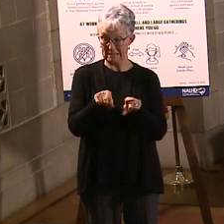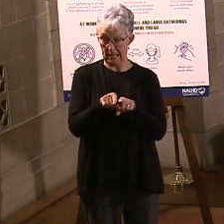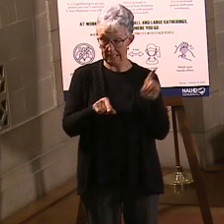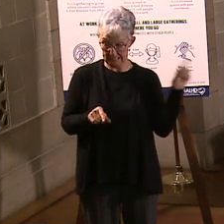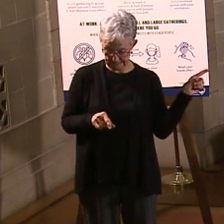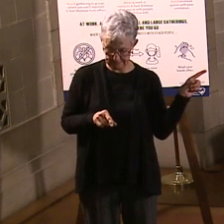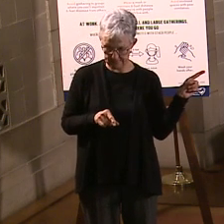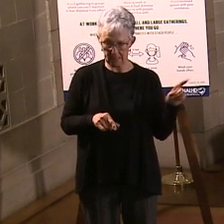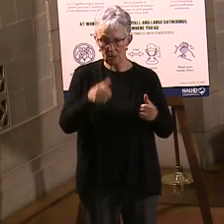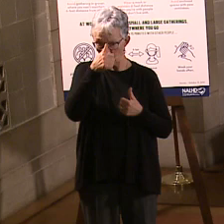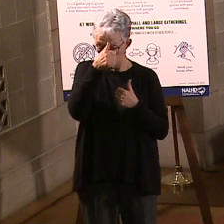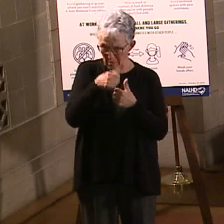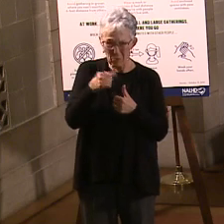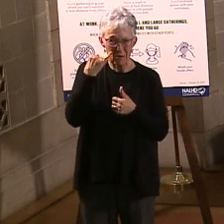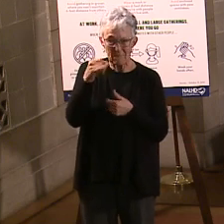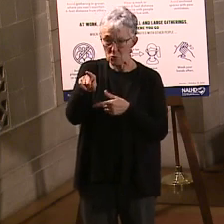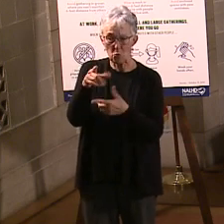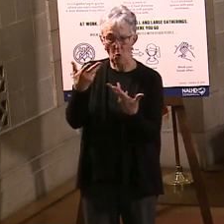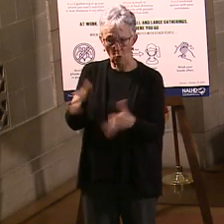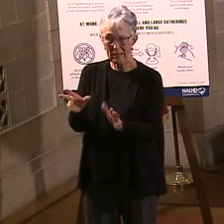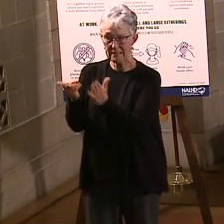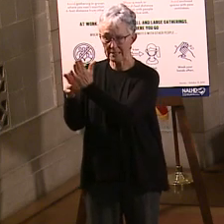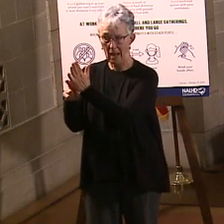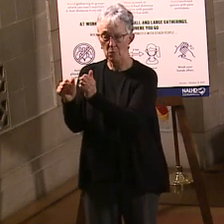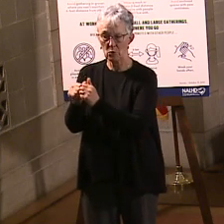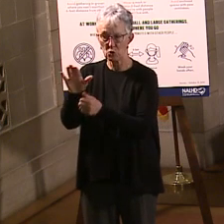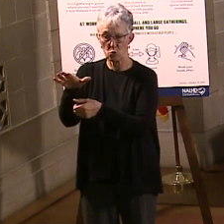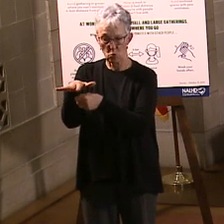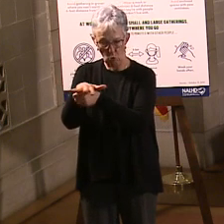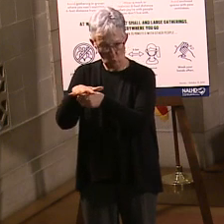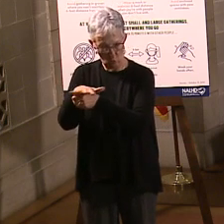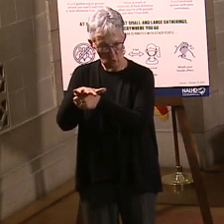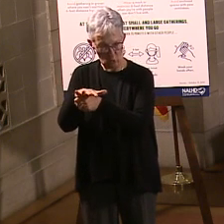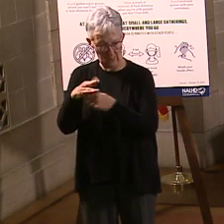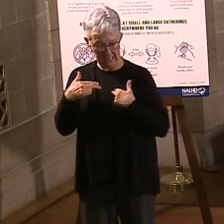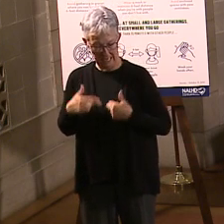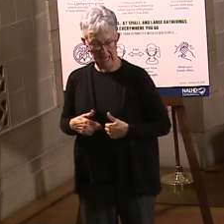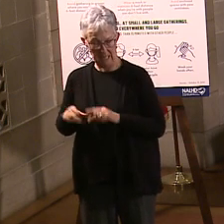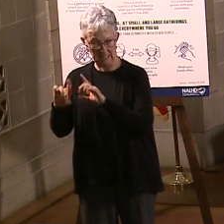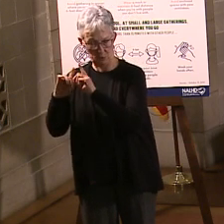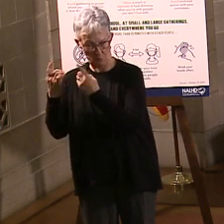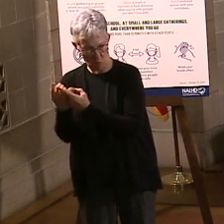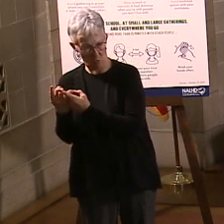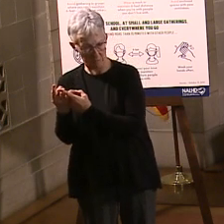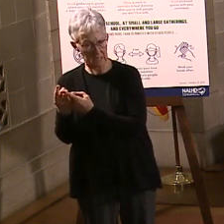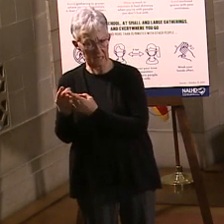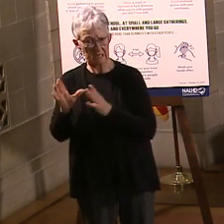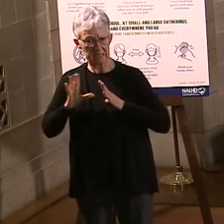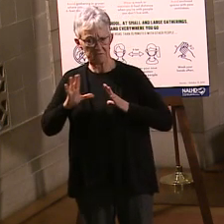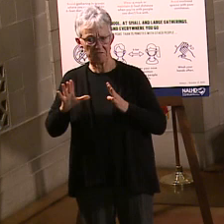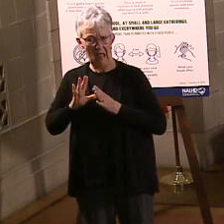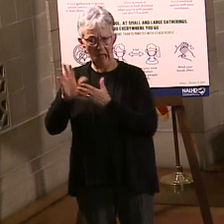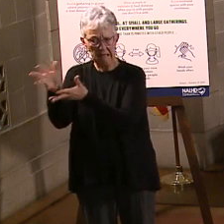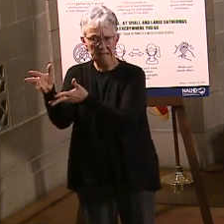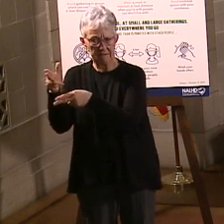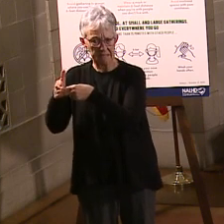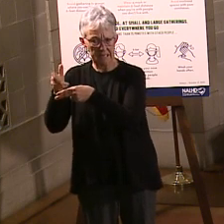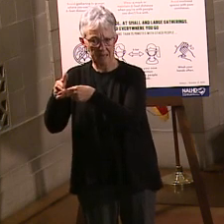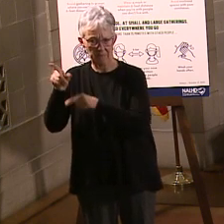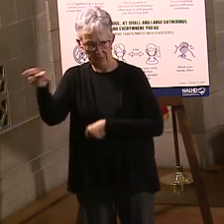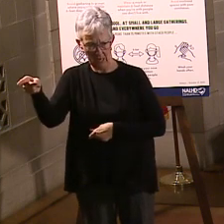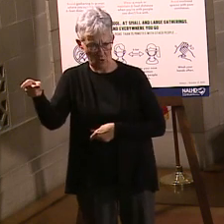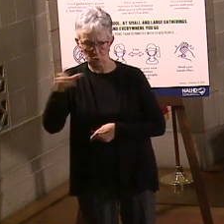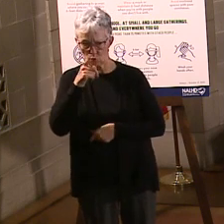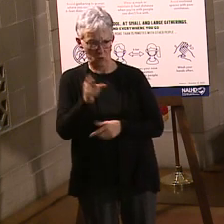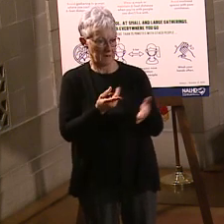continue to do that right now. And we will be working with them on a transition plan. We want to orchestrate that very carefully so that we don't lose anybody along the way. But